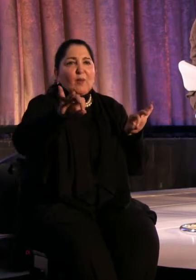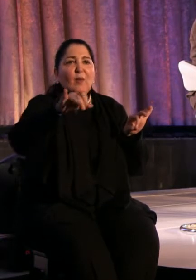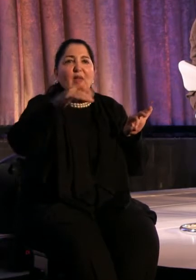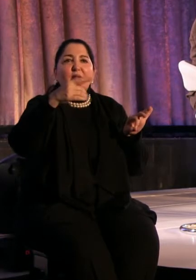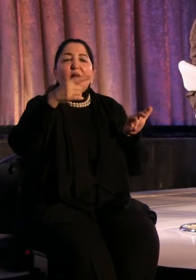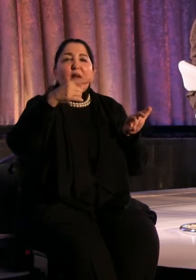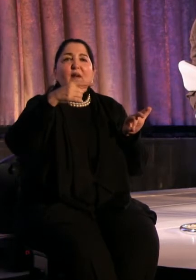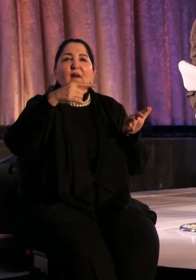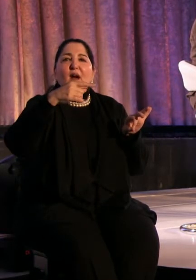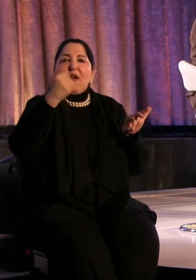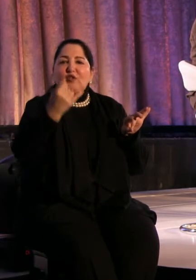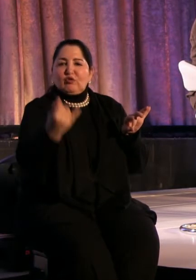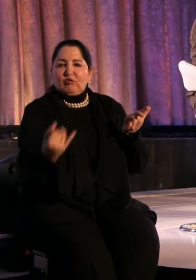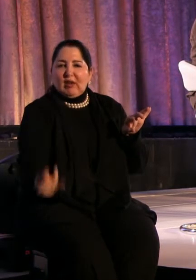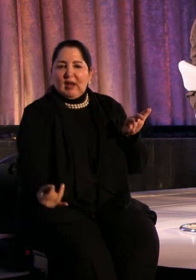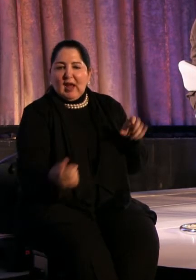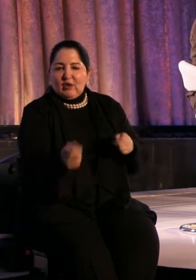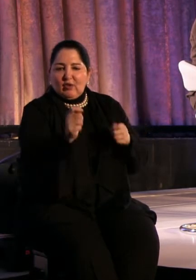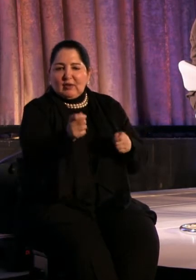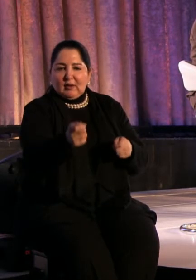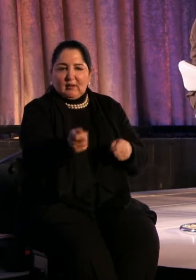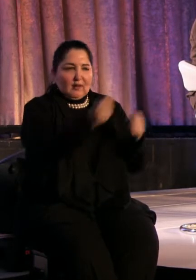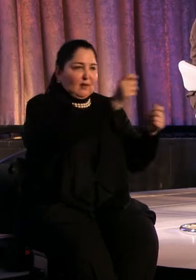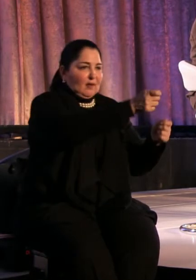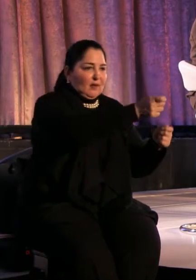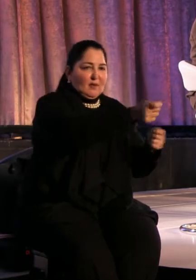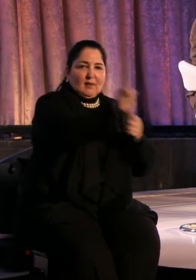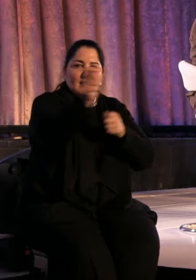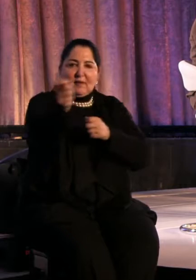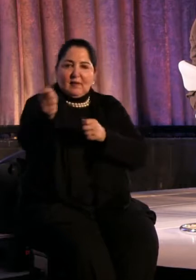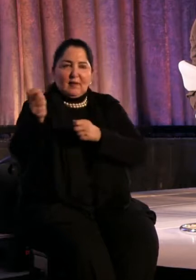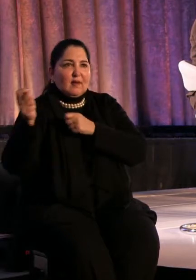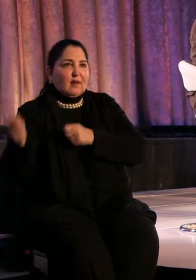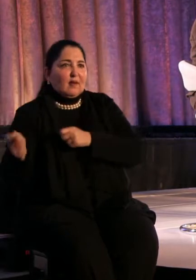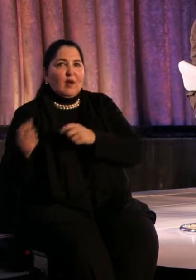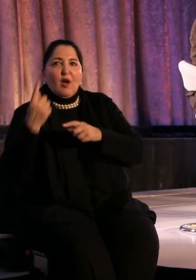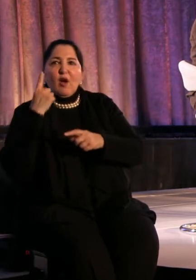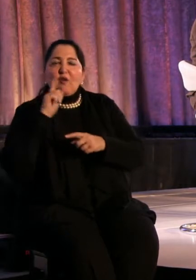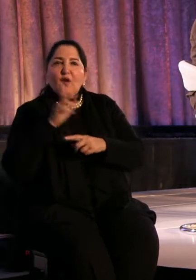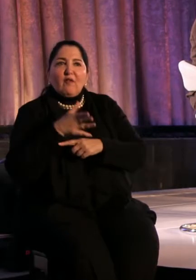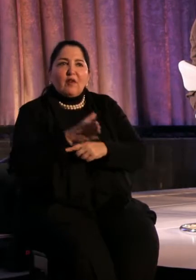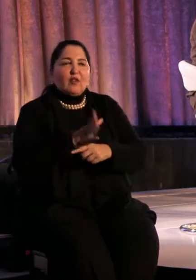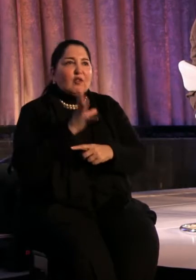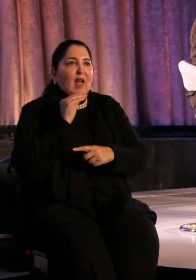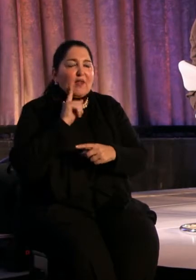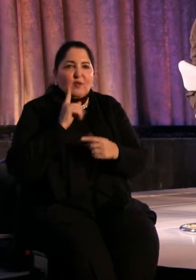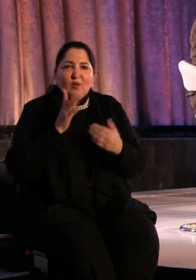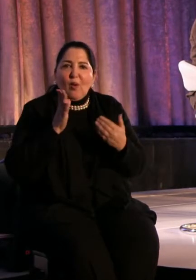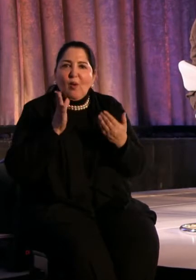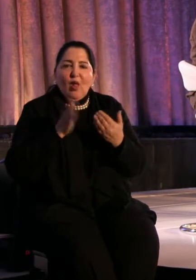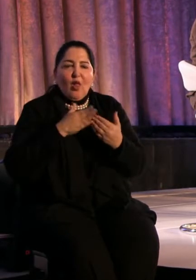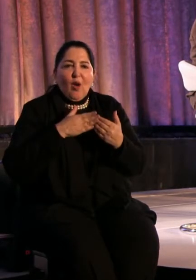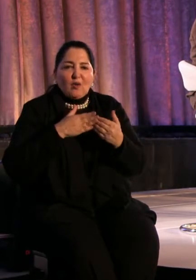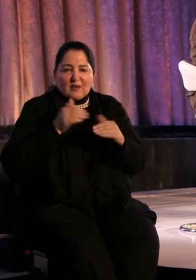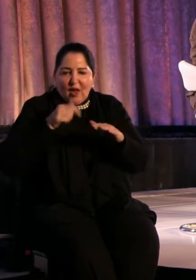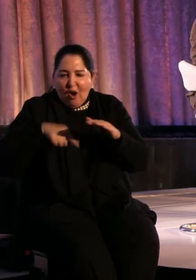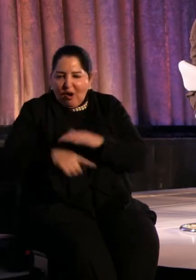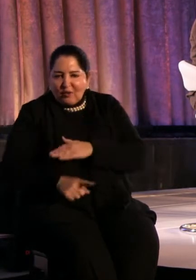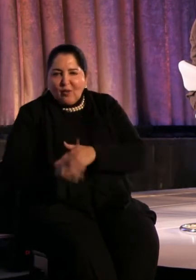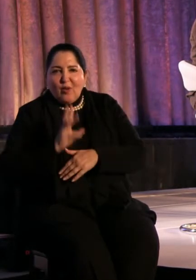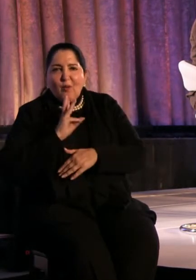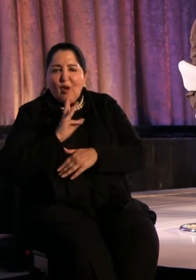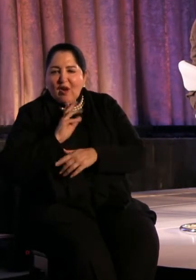like this for Arctic char and they're so close to you, like torpedoes under the water and you pull them out. It's